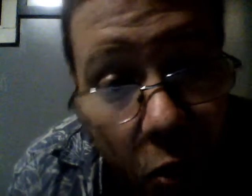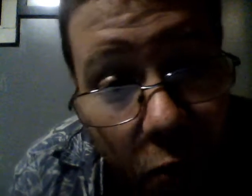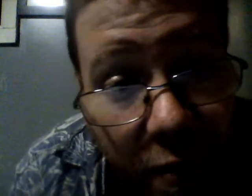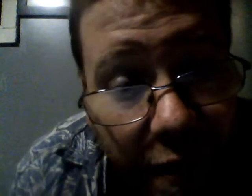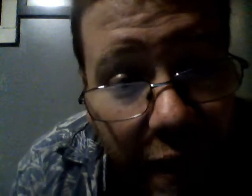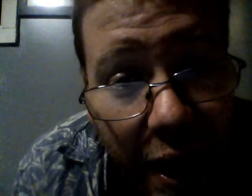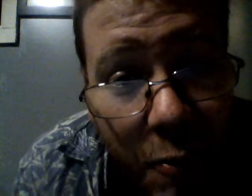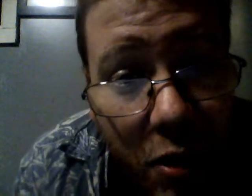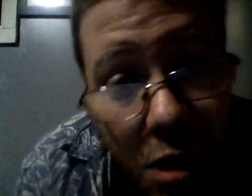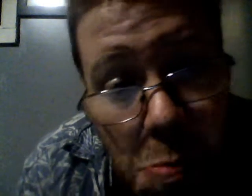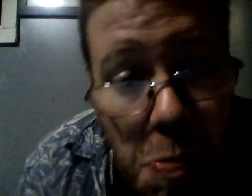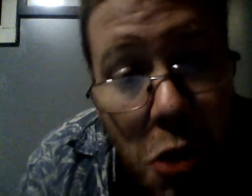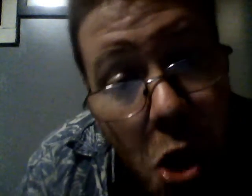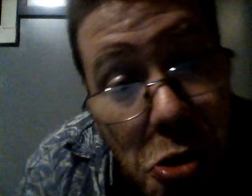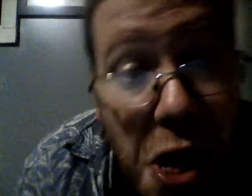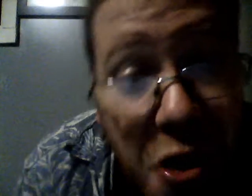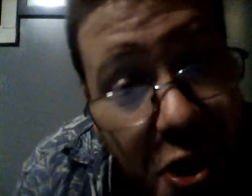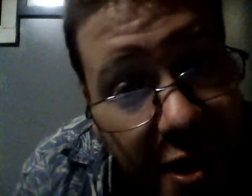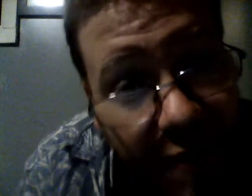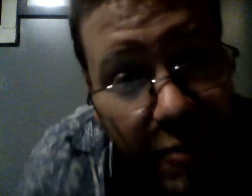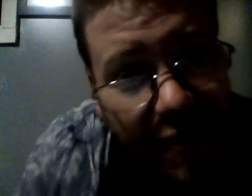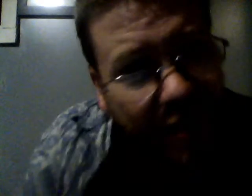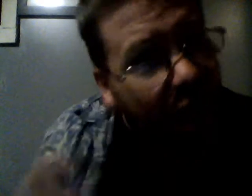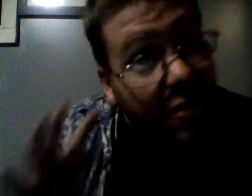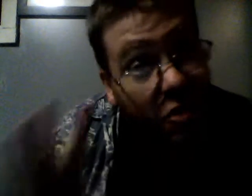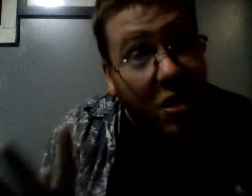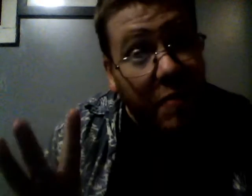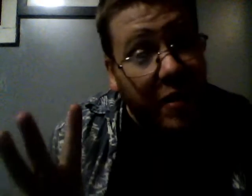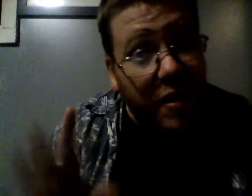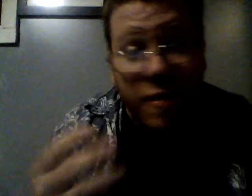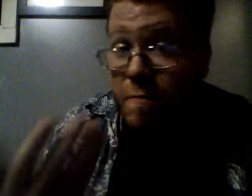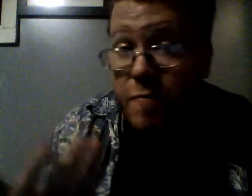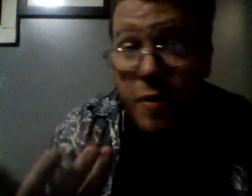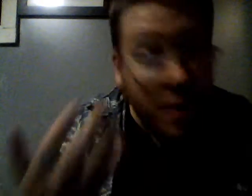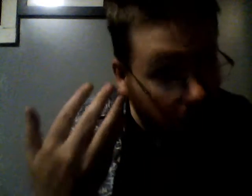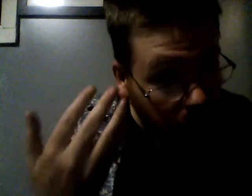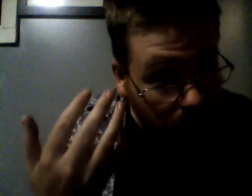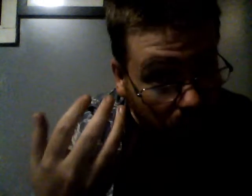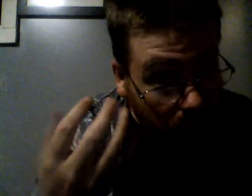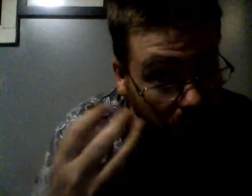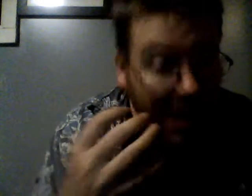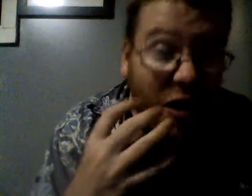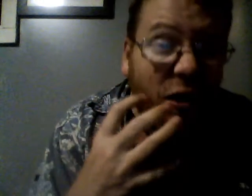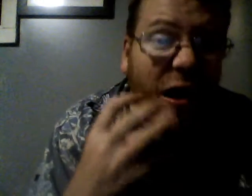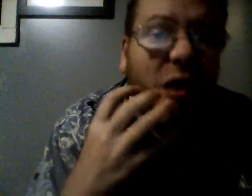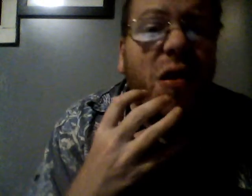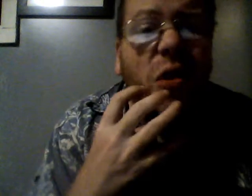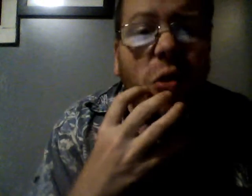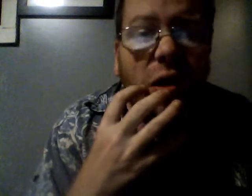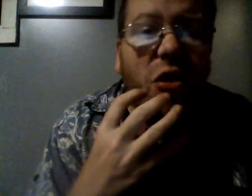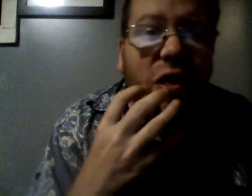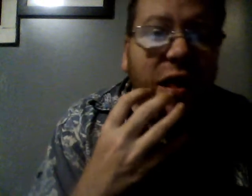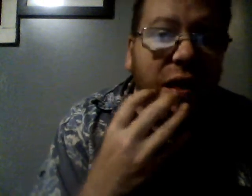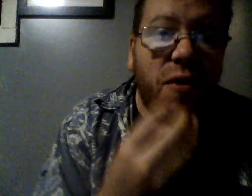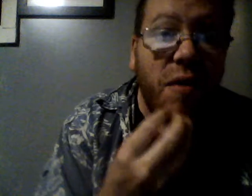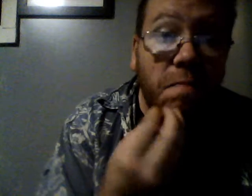close to the camera and talk like this because it's kind of annoying because it looks like they want to see what